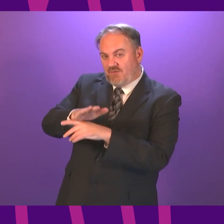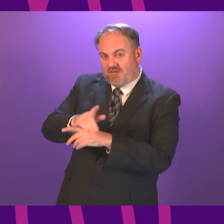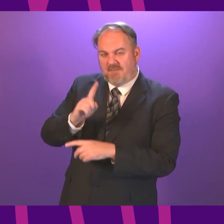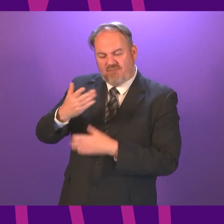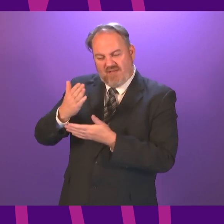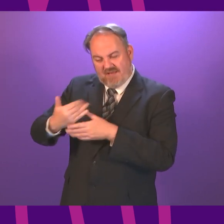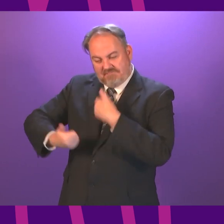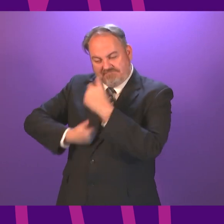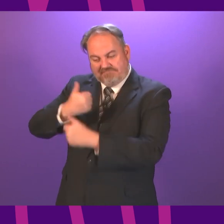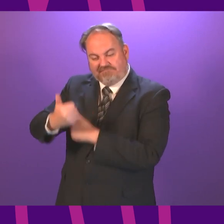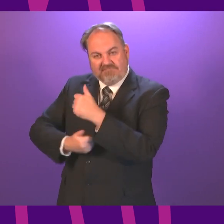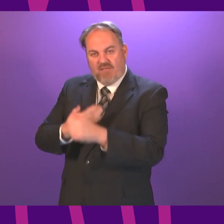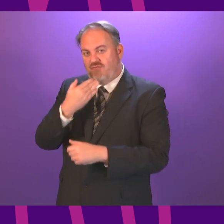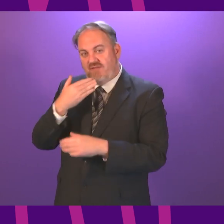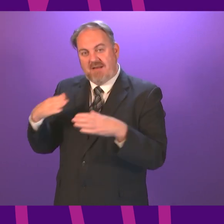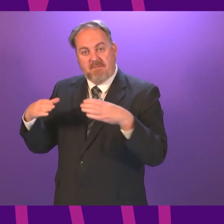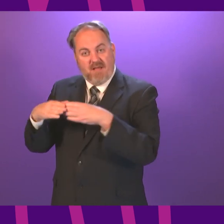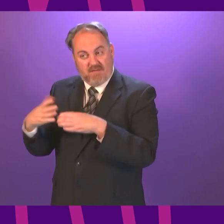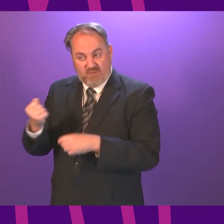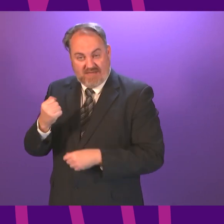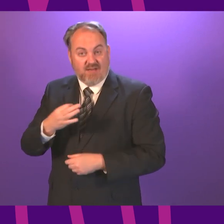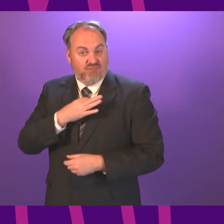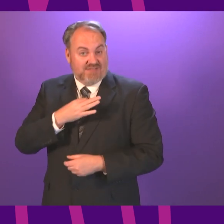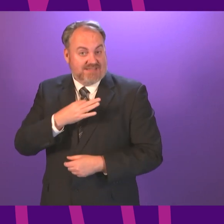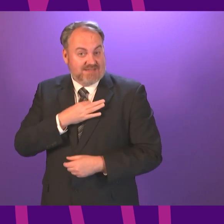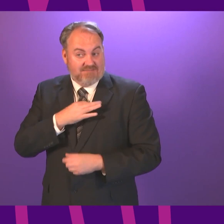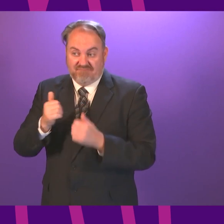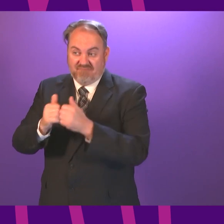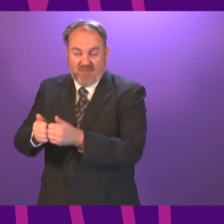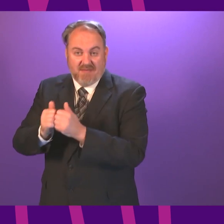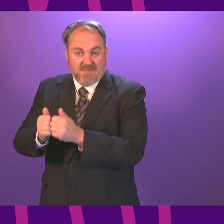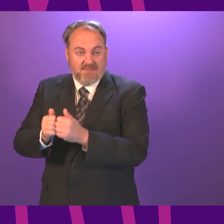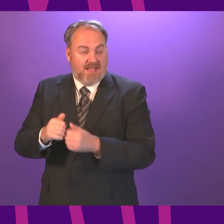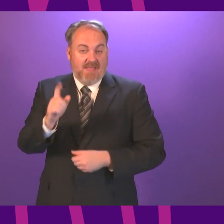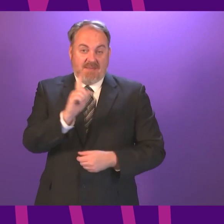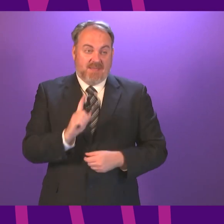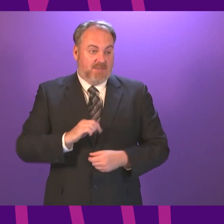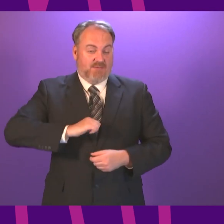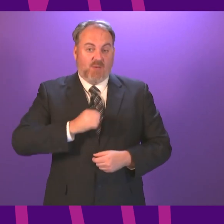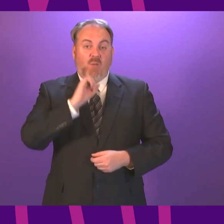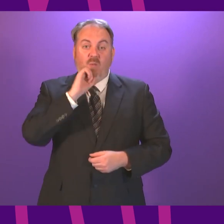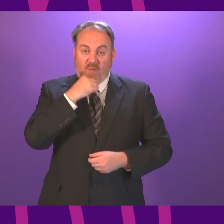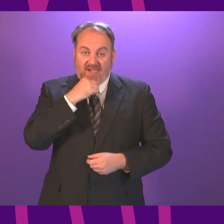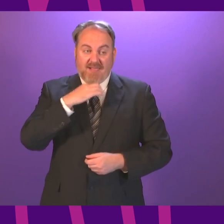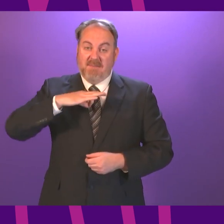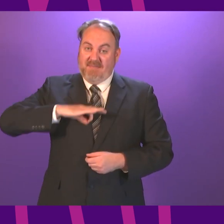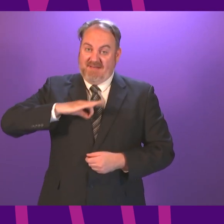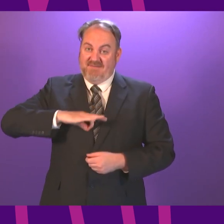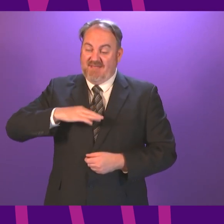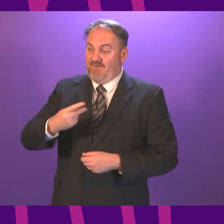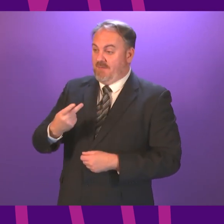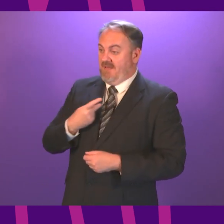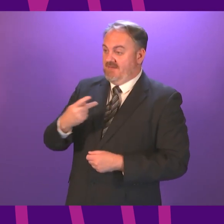be commended for taking that risk and I think the people of Scotland are the ones that stand to benefit and I very much look forward